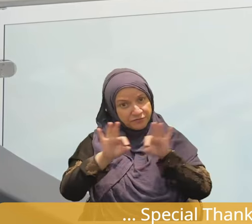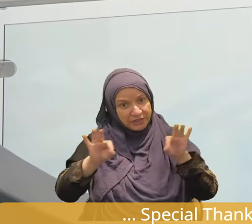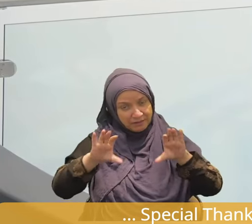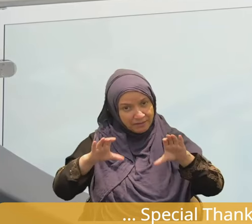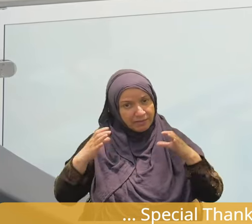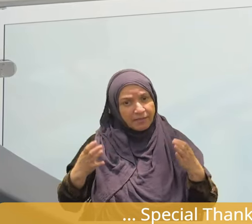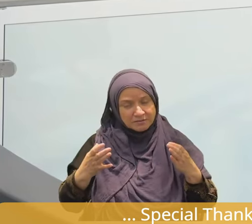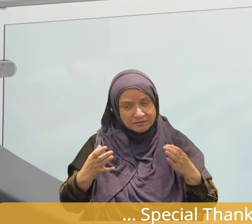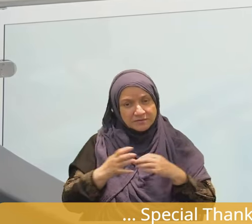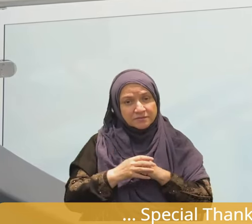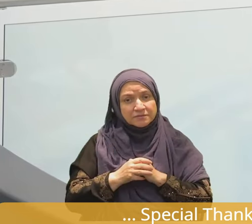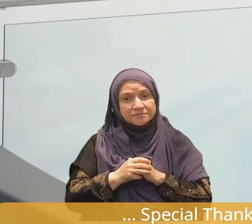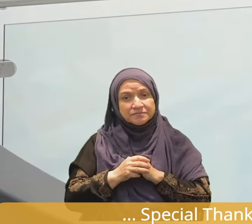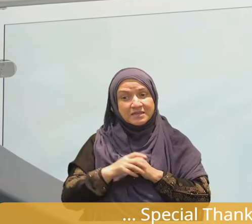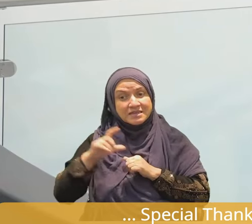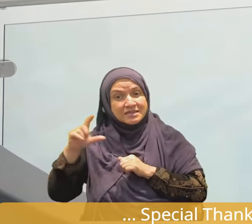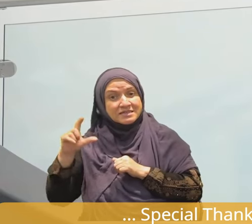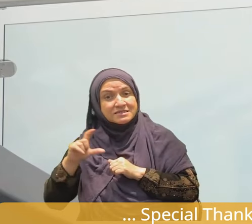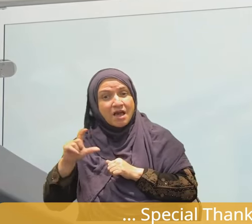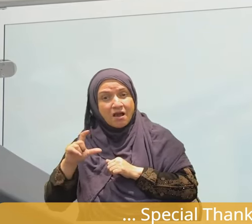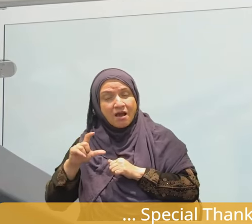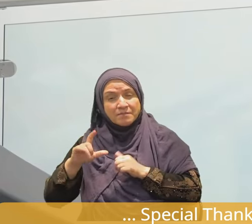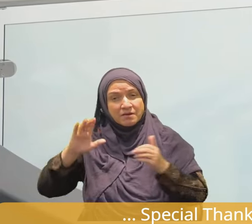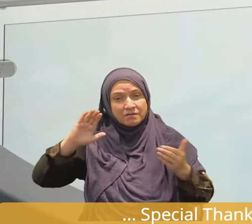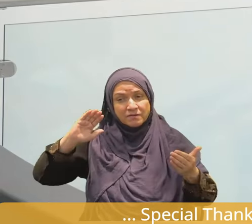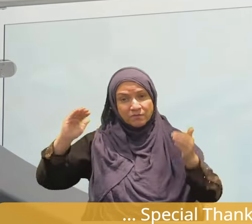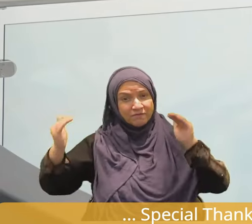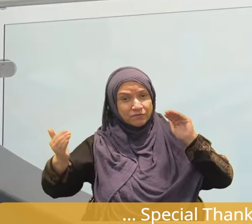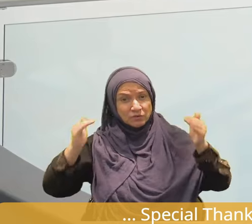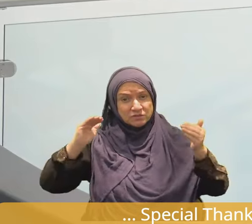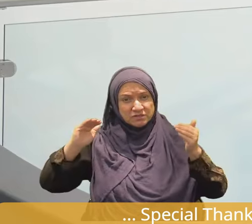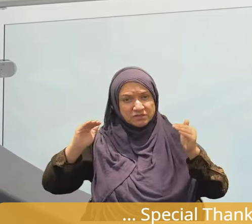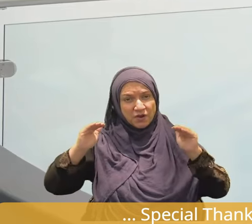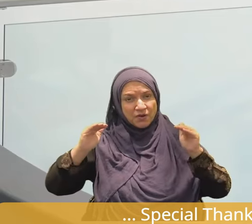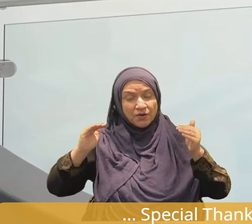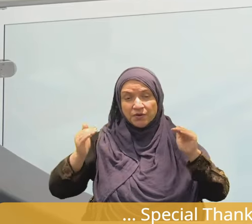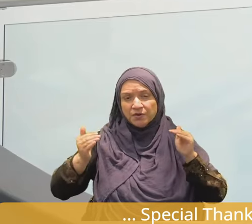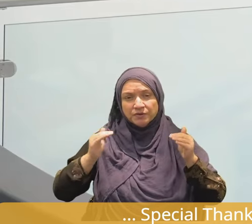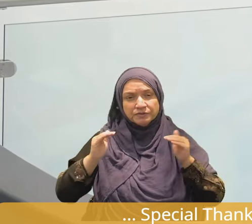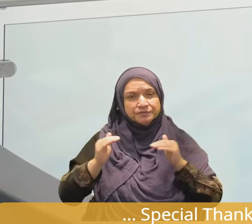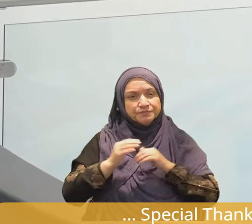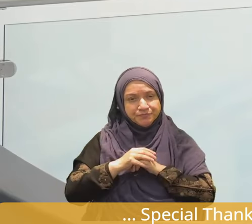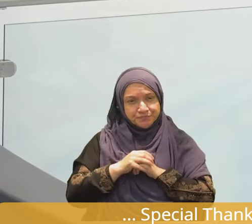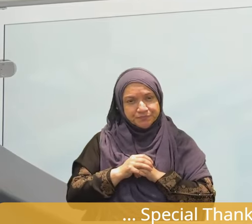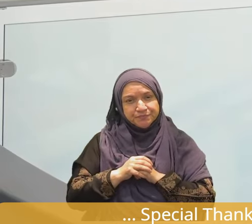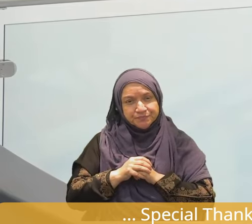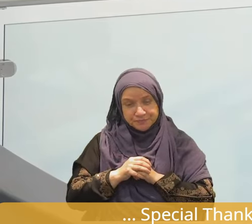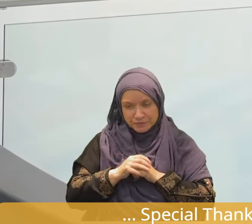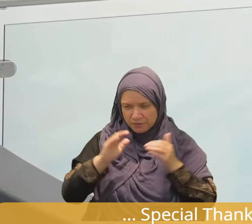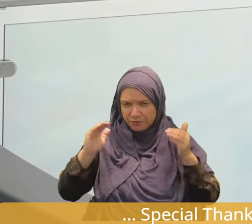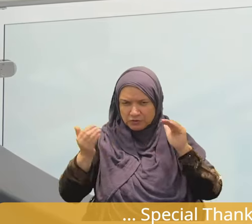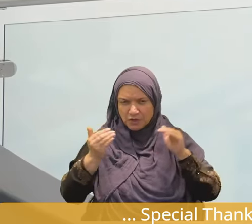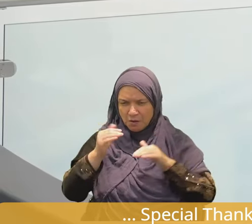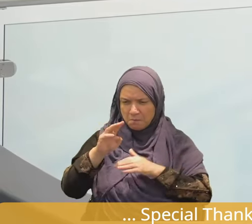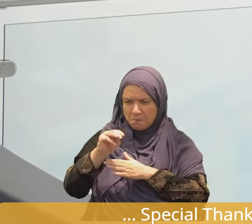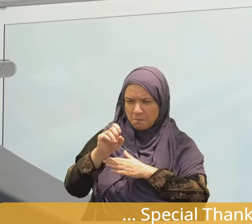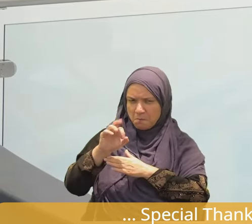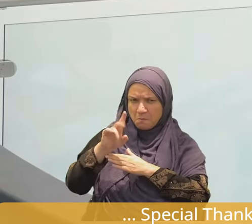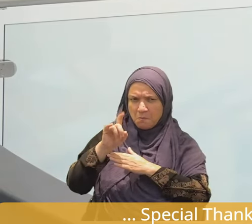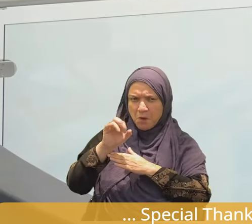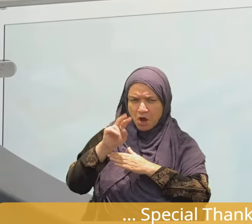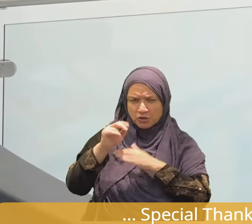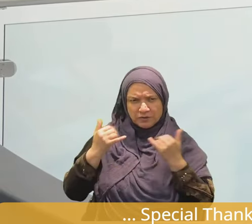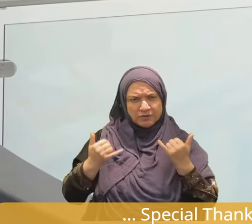Islam versus Modern Idols. And we do a comparative analysis of Islam versus liberalism, Islam versus humanism, Islam versus nationalism,